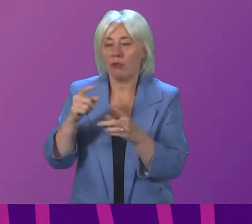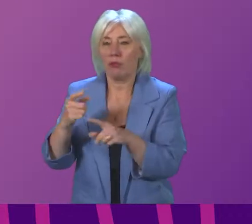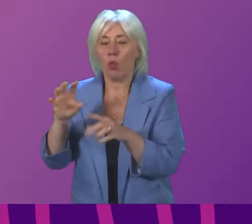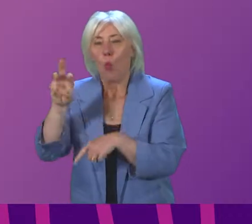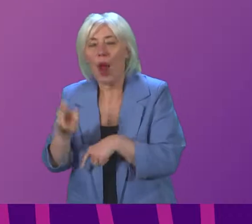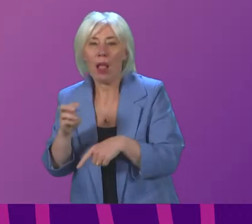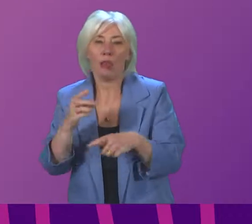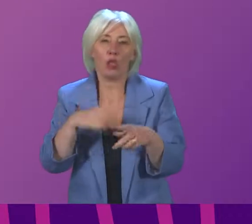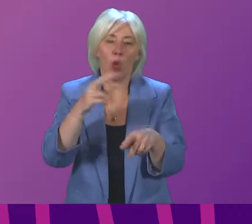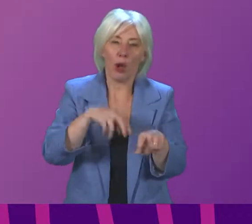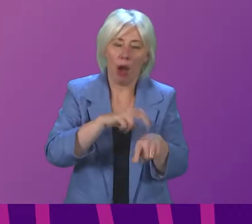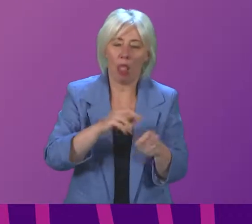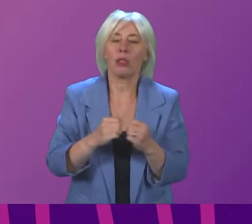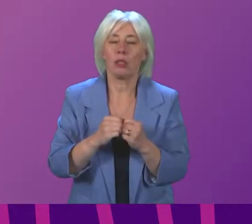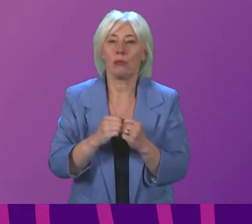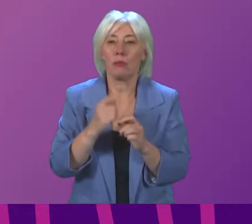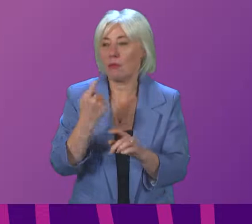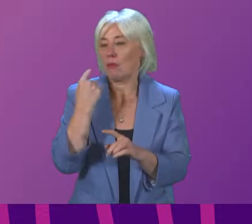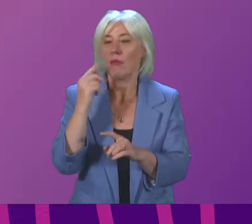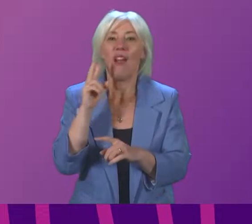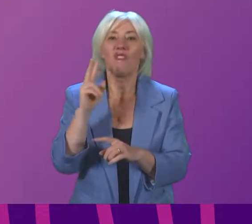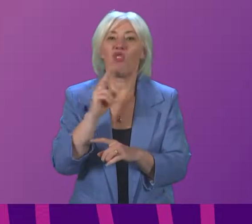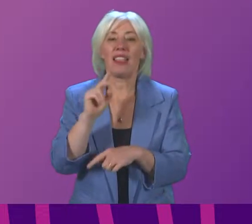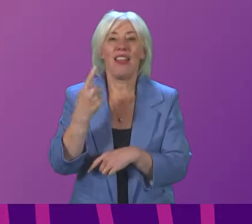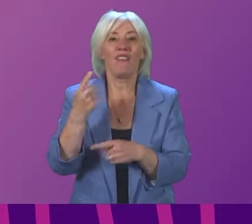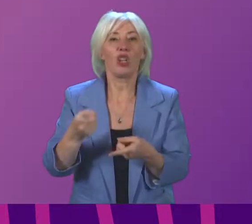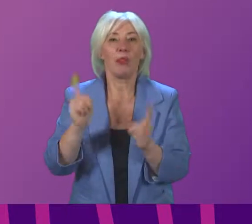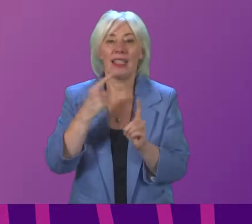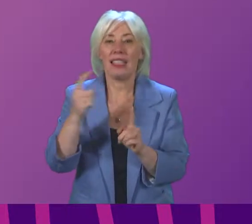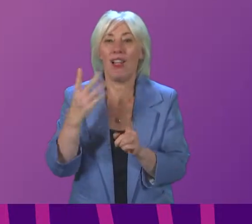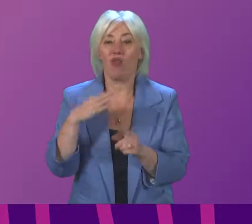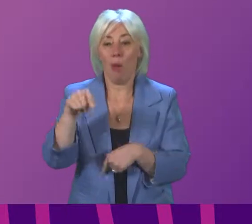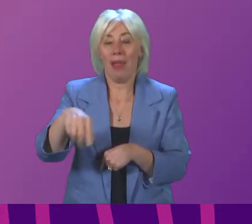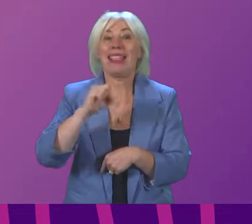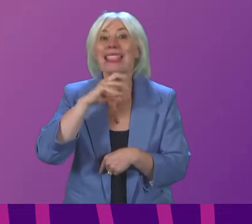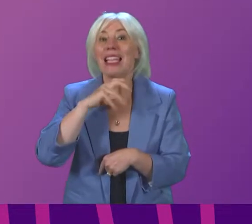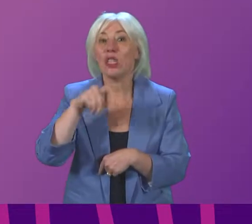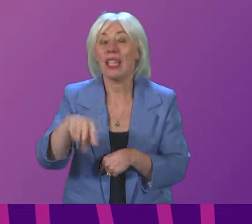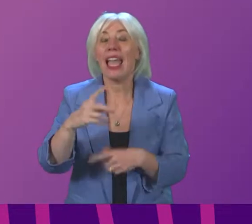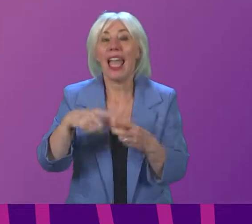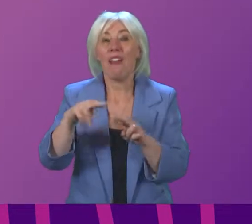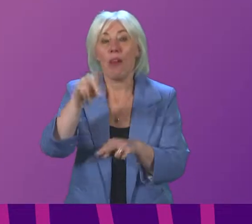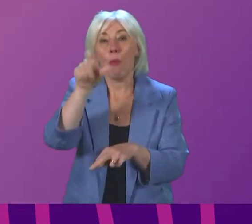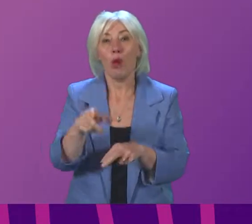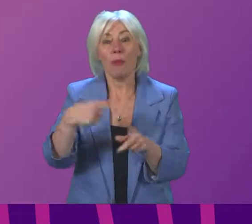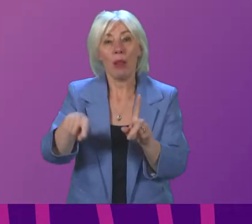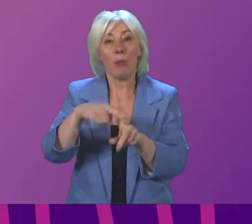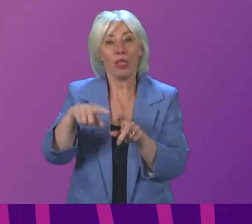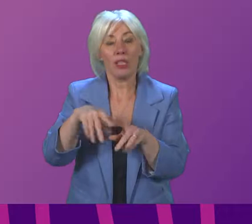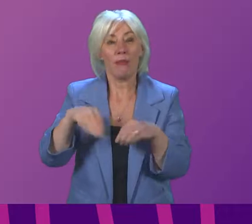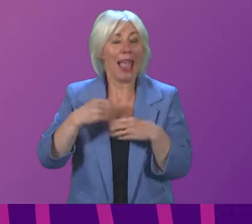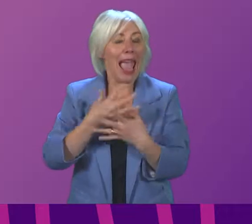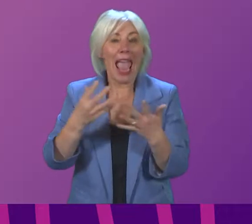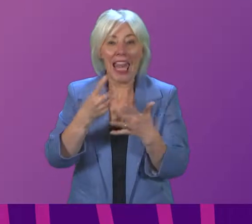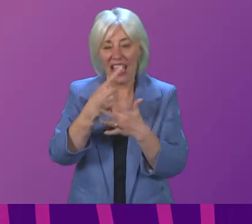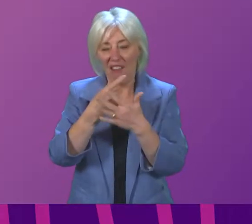During her briefing on Friday, the First Minister announced that from Saturday, household contacts for a positive case of any variant had to